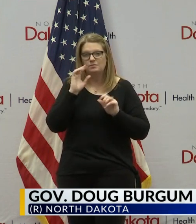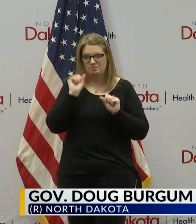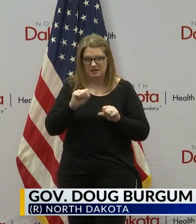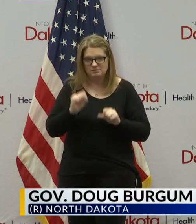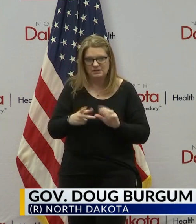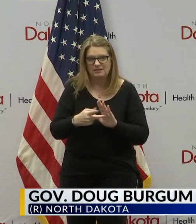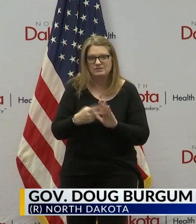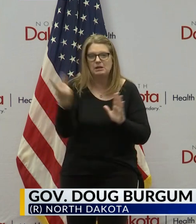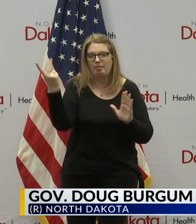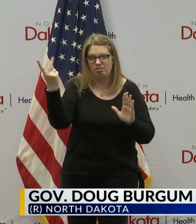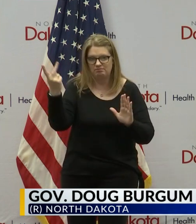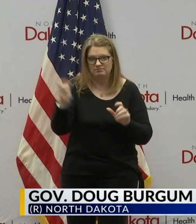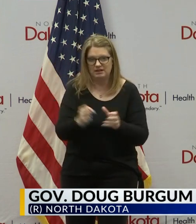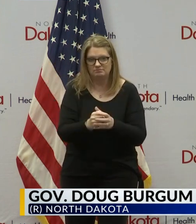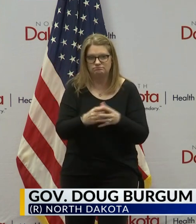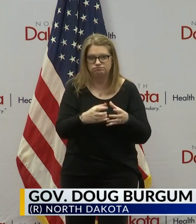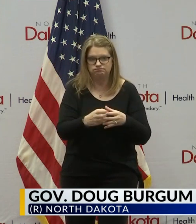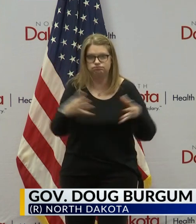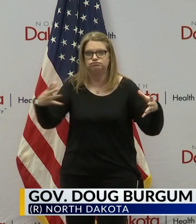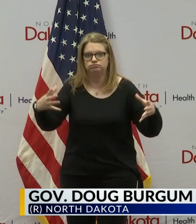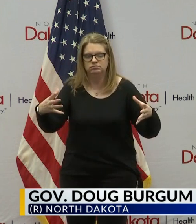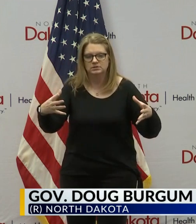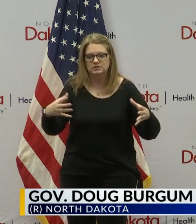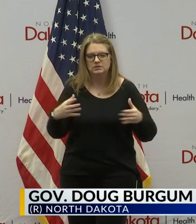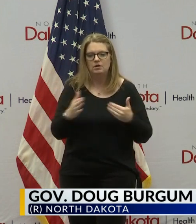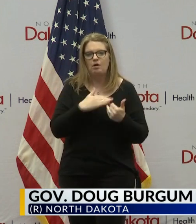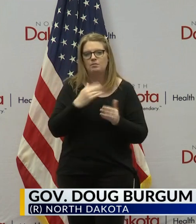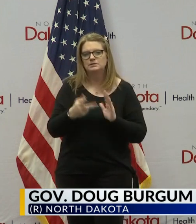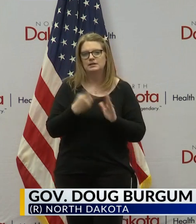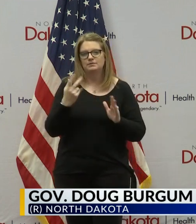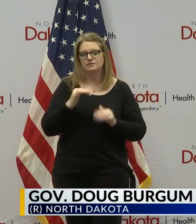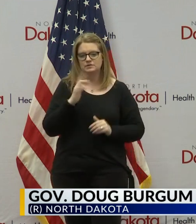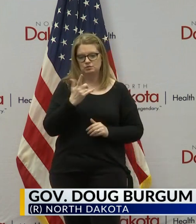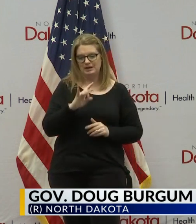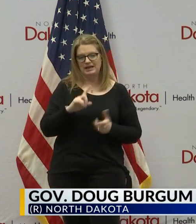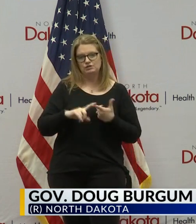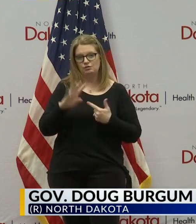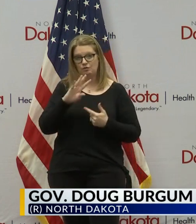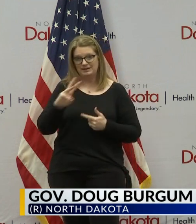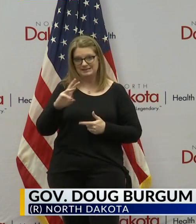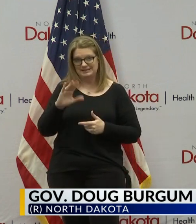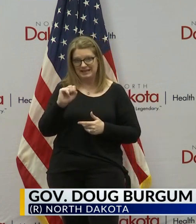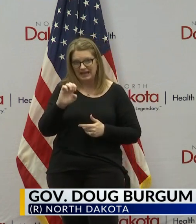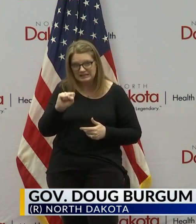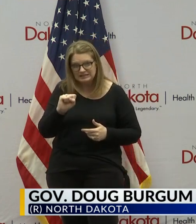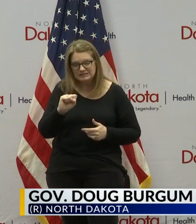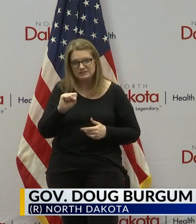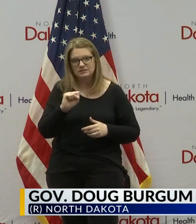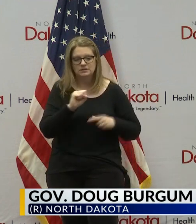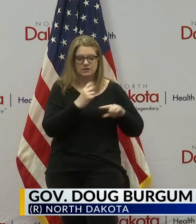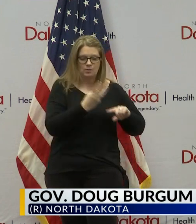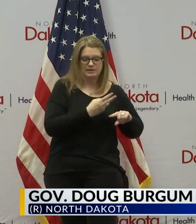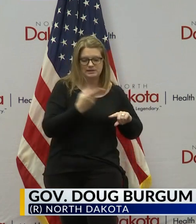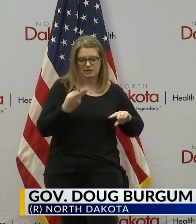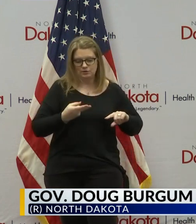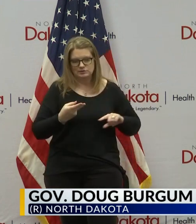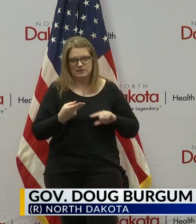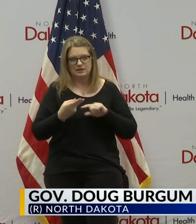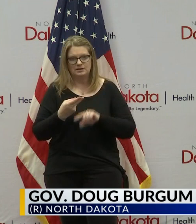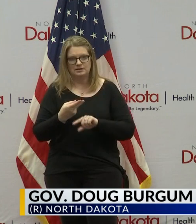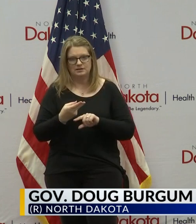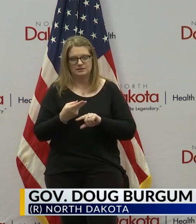and we you know doubled nearly doubled from 28 to 46 cases from Wednesday to Thursday